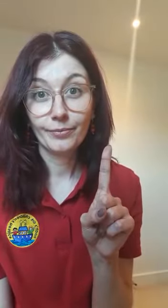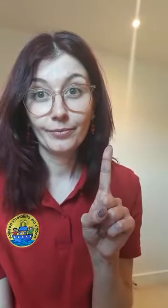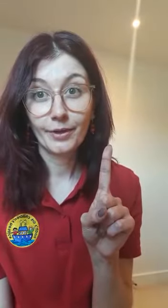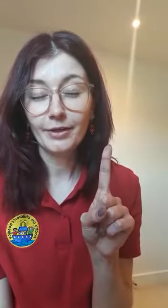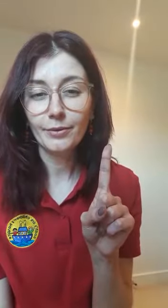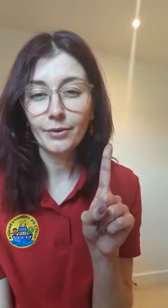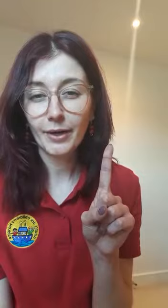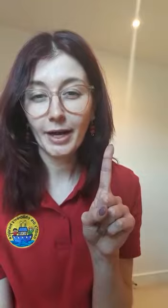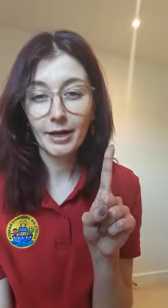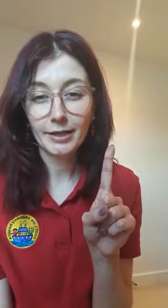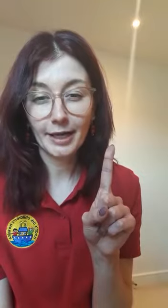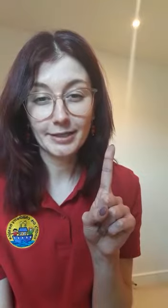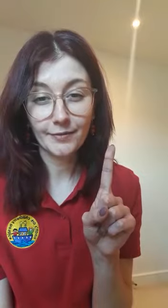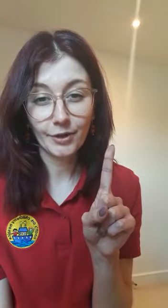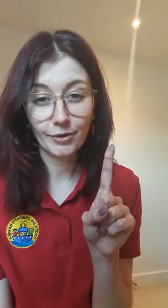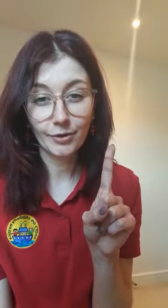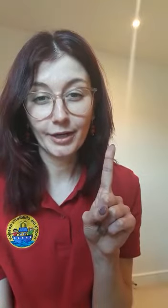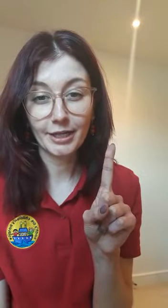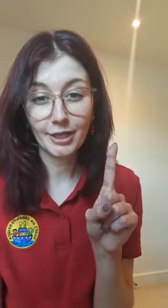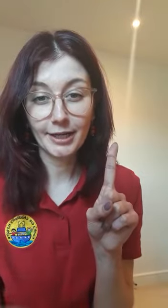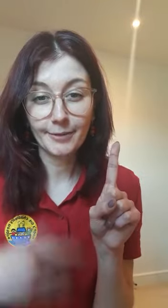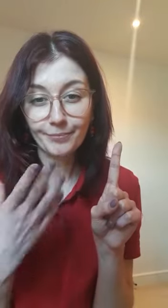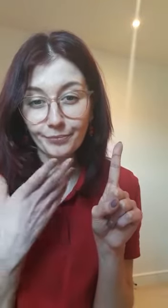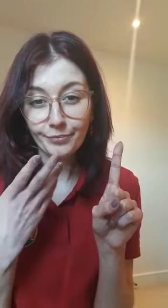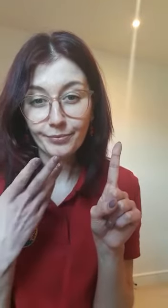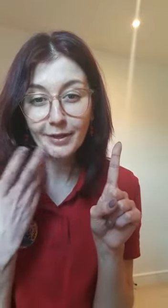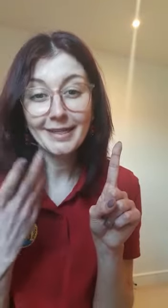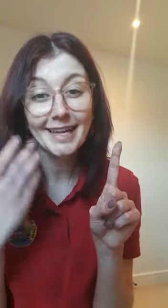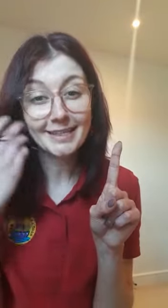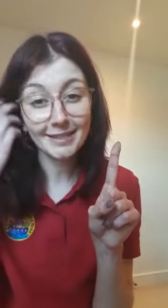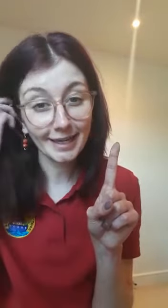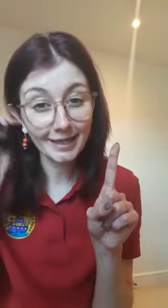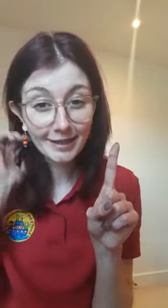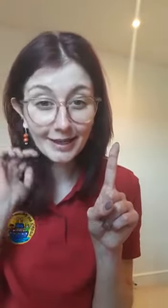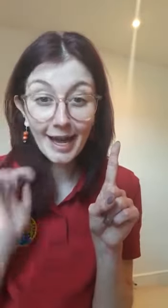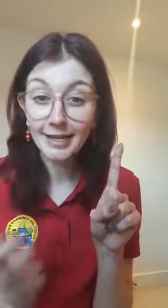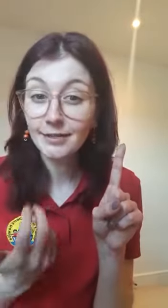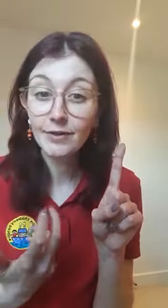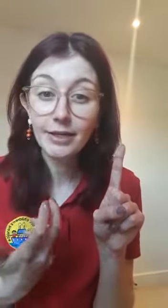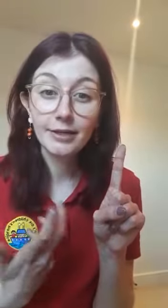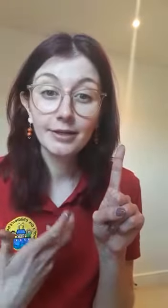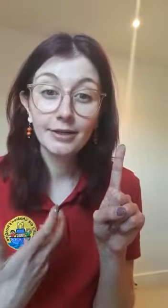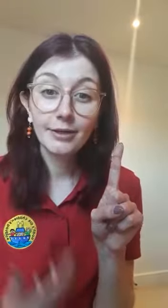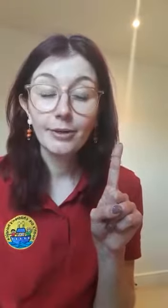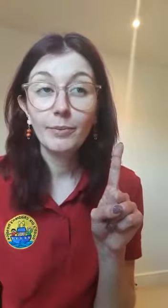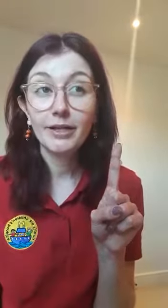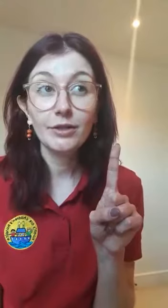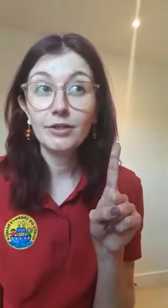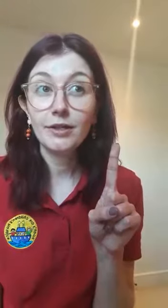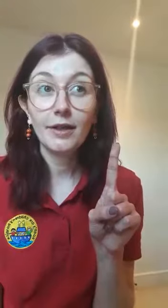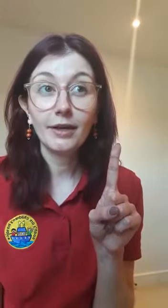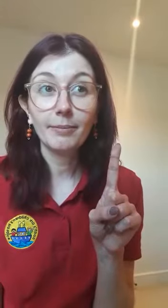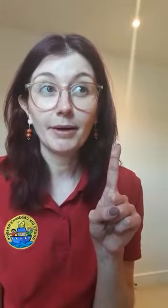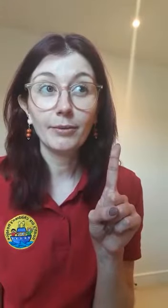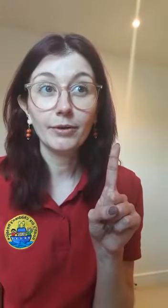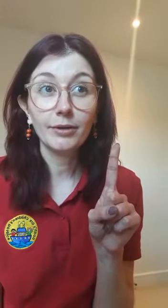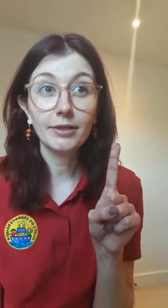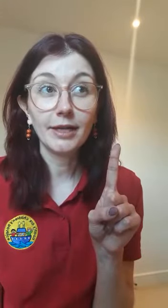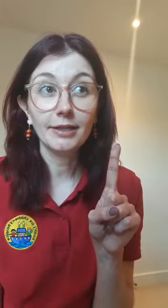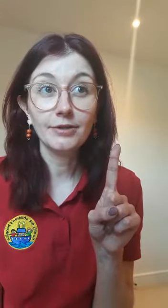This one's quite hard, I guess, if you're not actually tasting anything actively. But it's good to think about what you can taste in